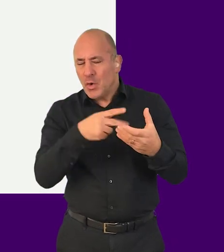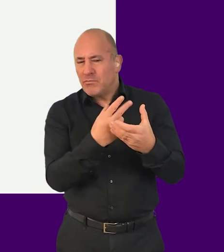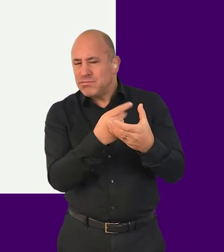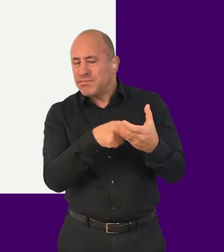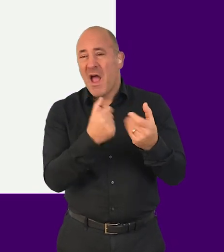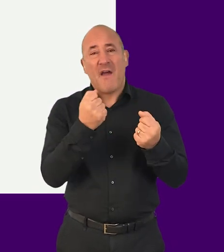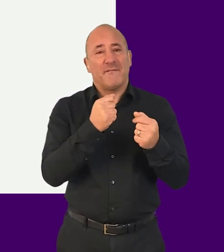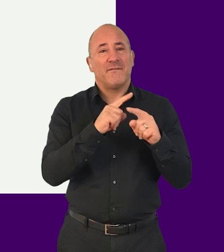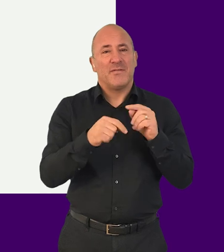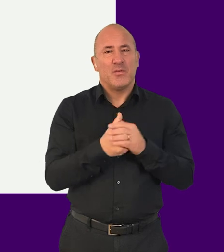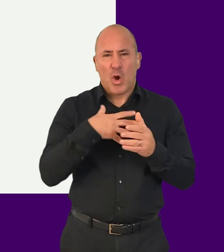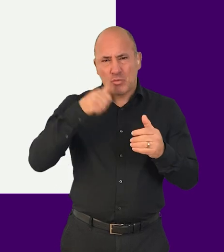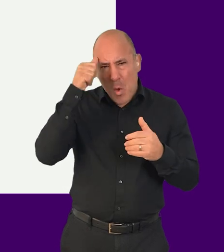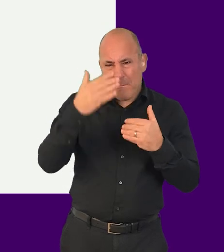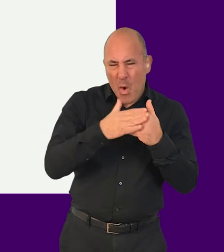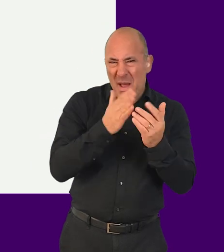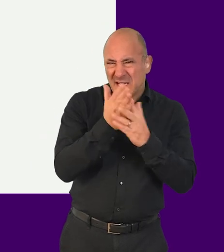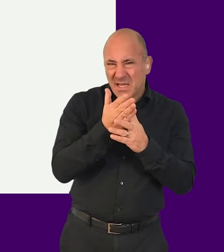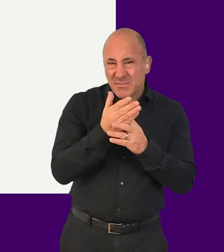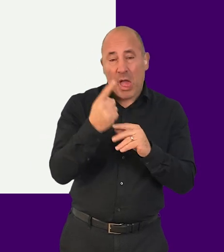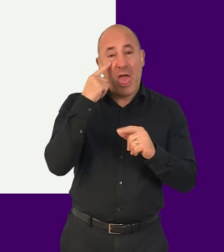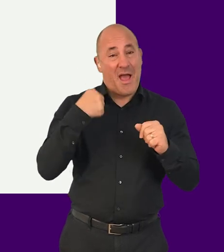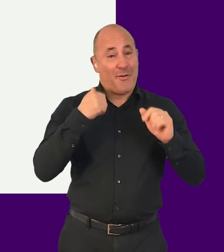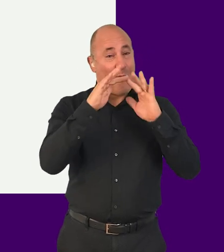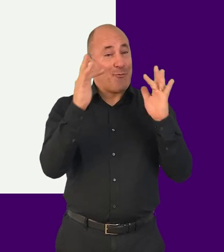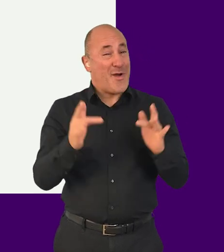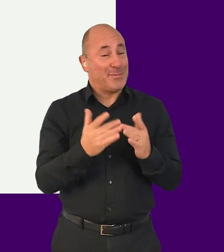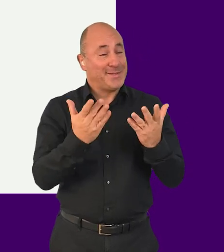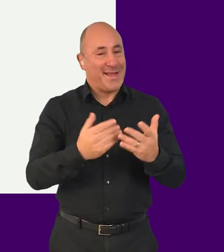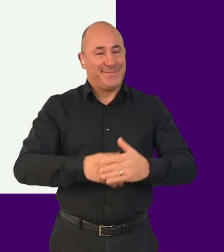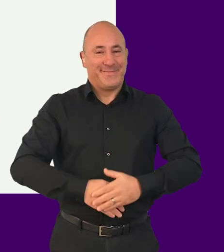To find out more about accessibility, visit tetralogical.com.